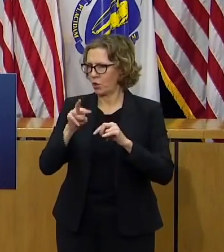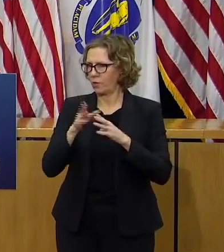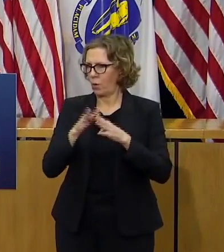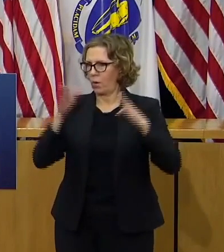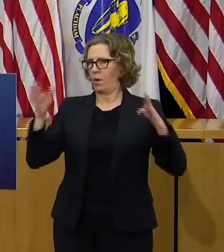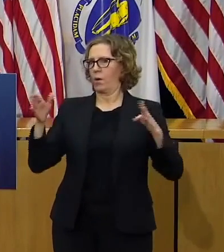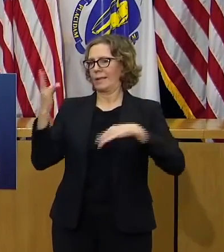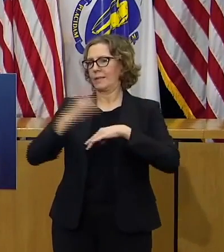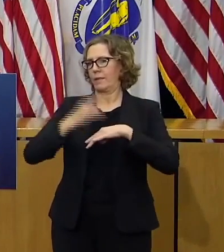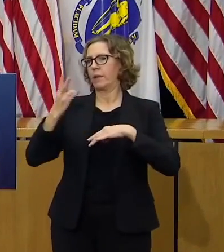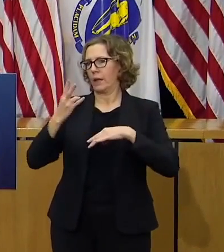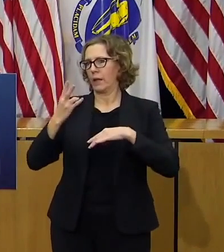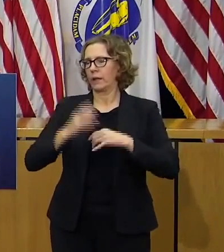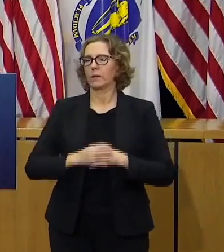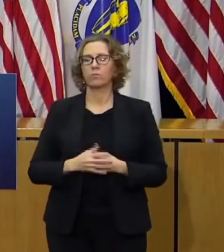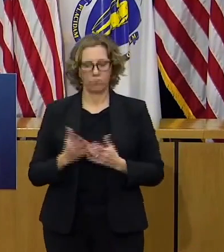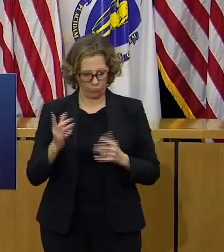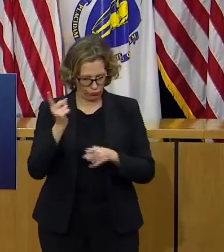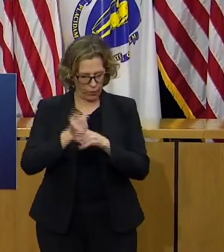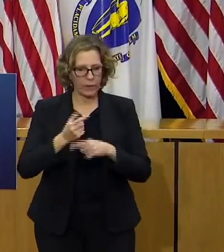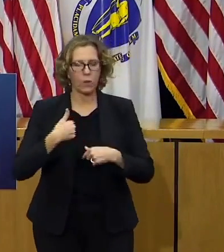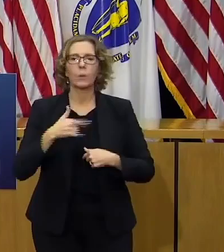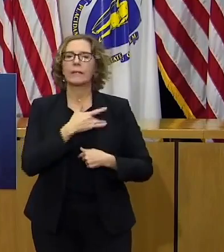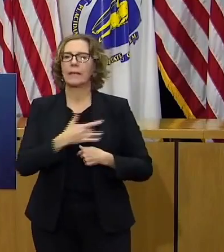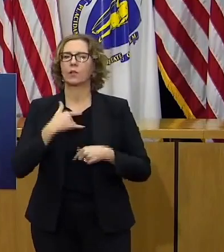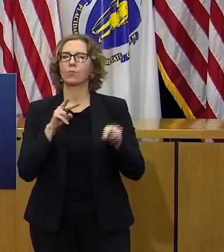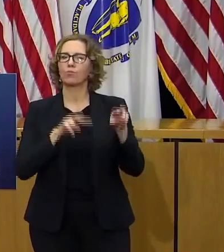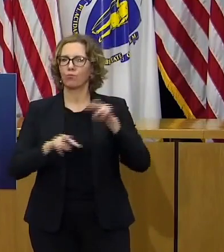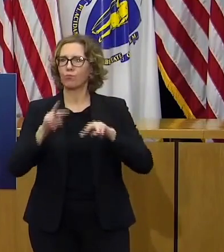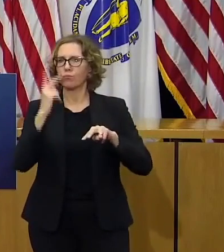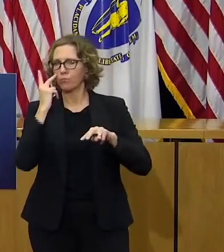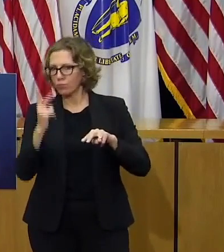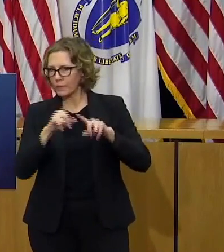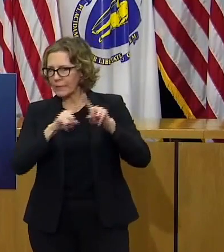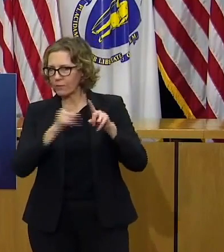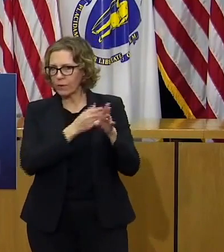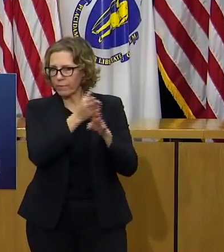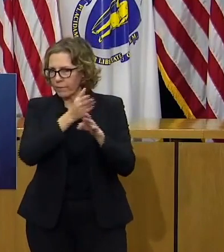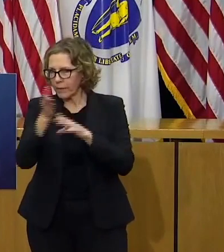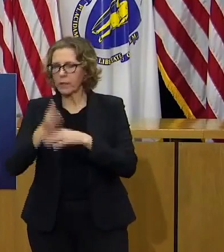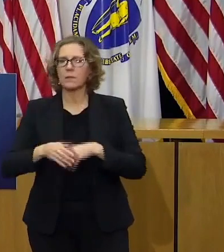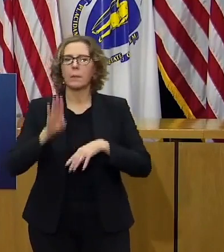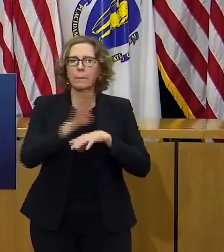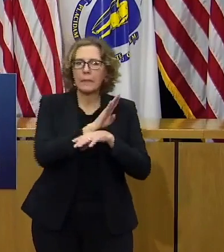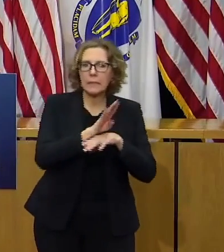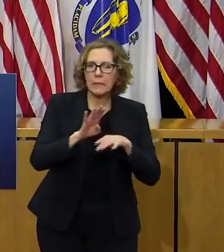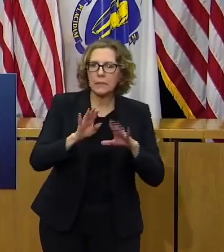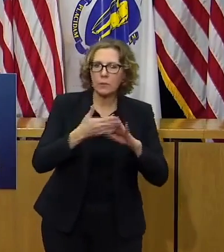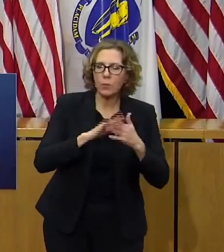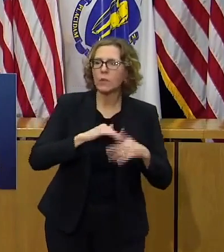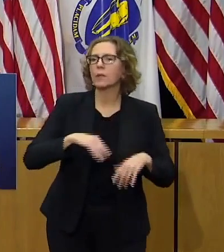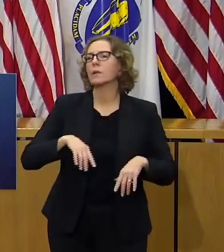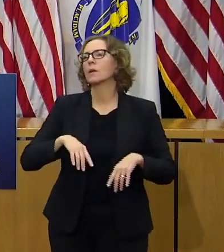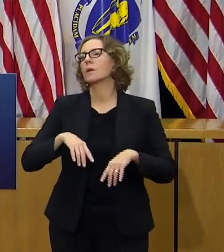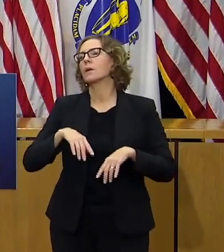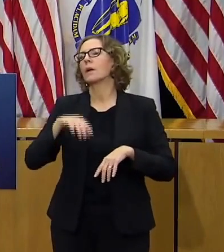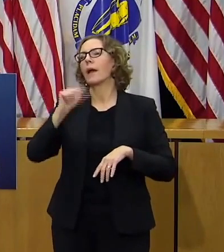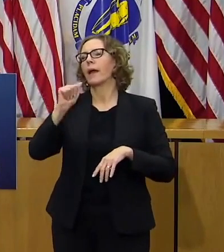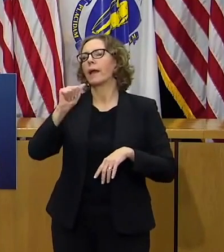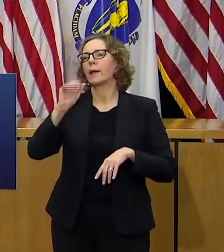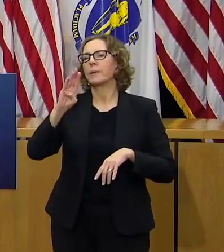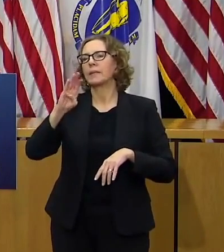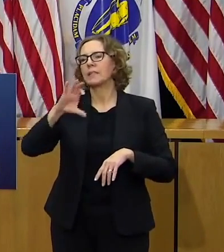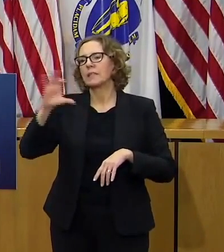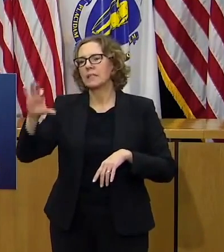in the health care community in the long-term care community in the business community we talked to the abcc we talked to the folks in local government